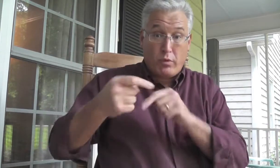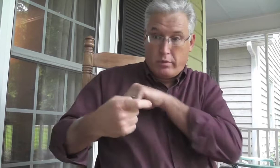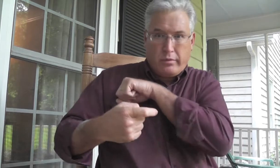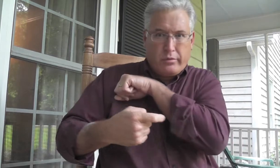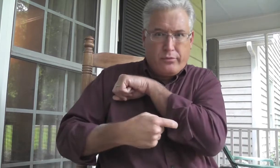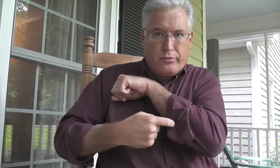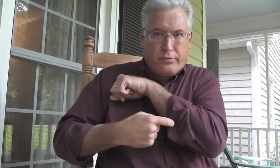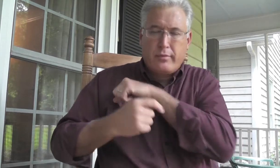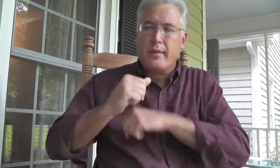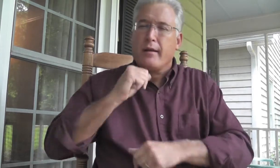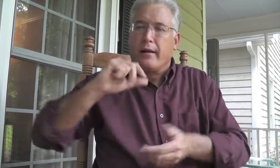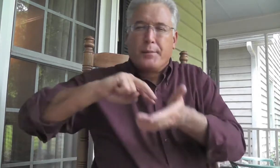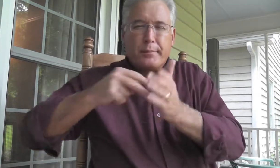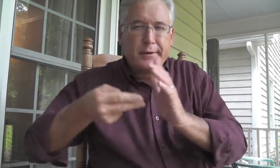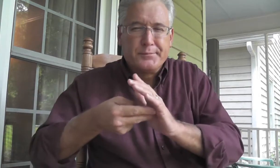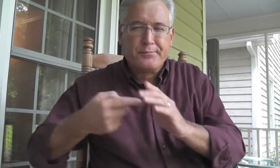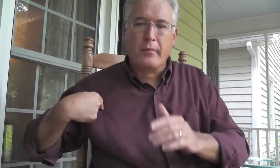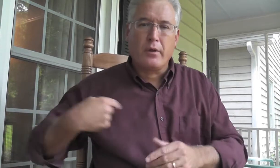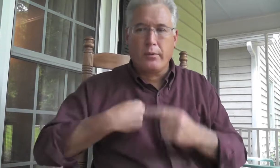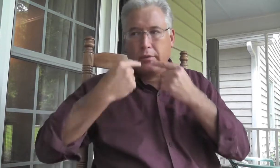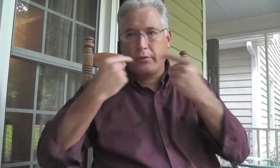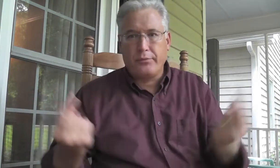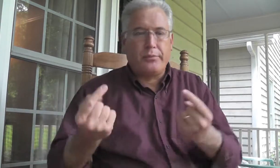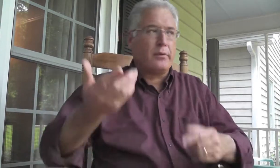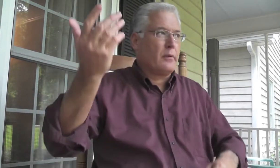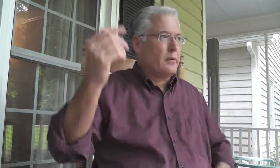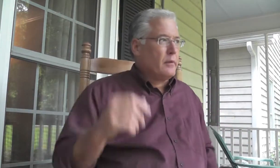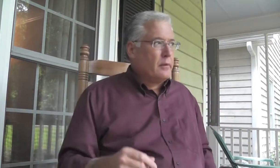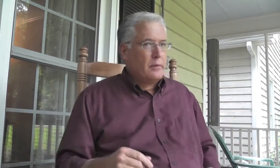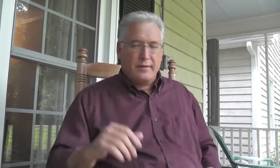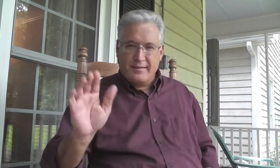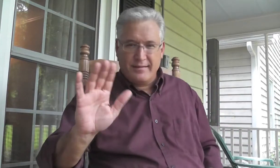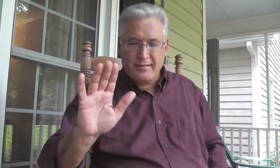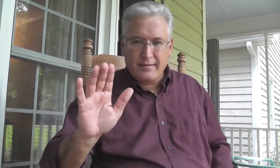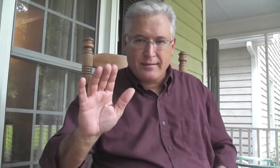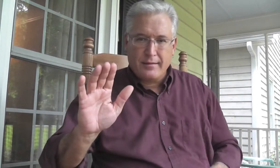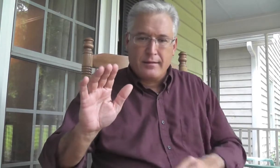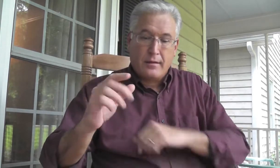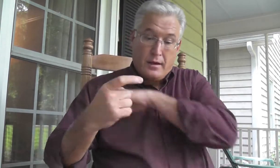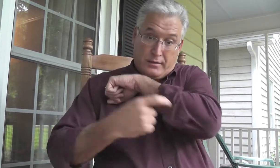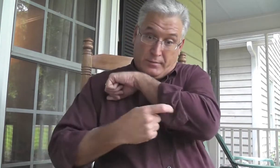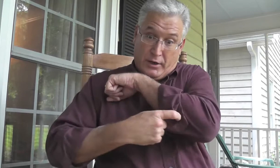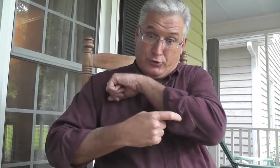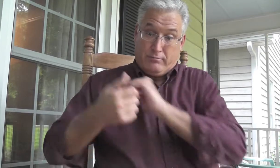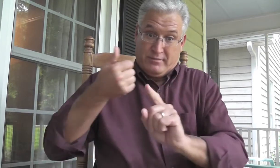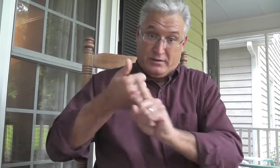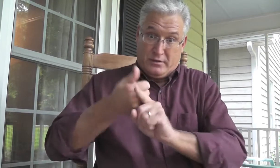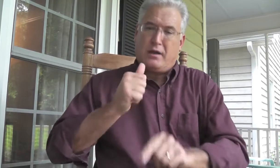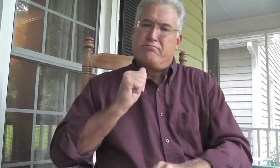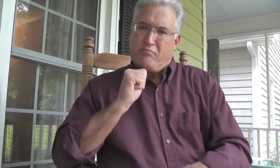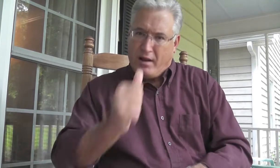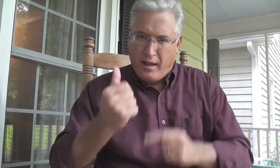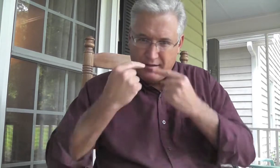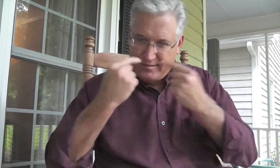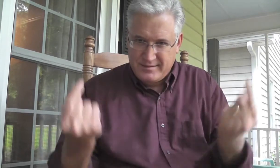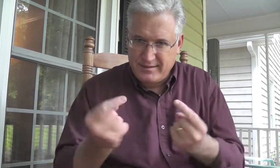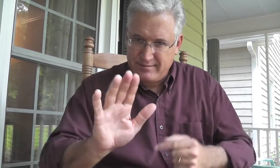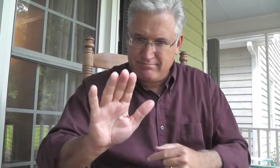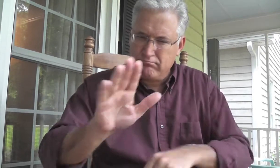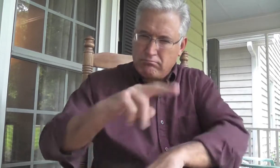Yes. Now, the temptation. What does that mean? Does that mean you're sinning because you're tempted? No, it does not. Temptation